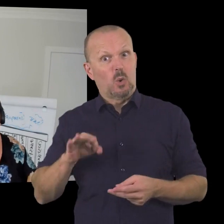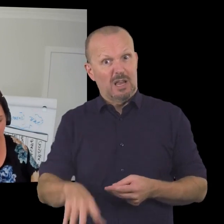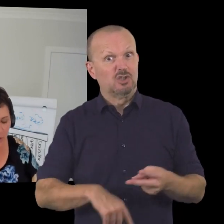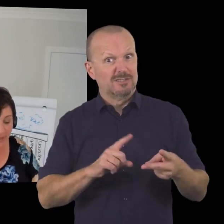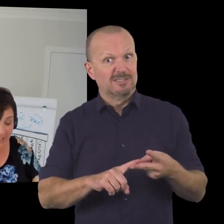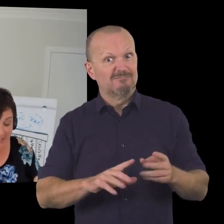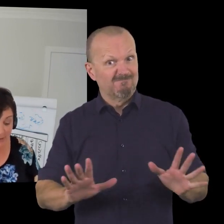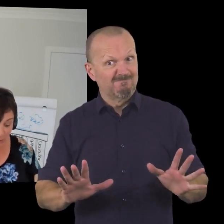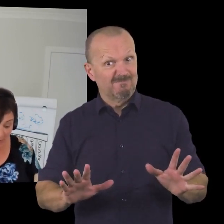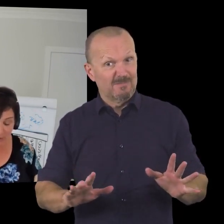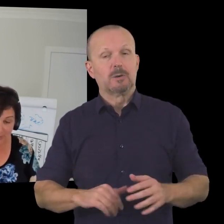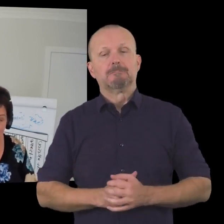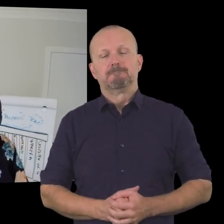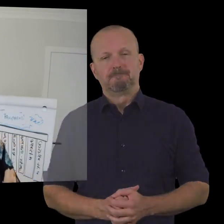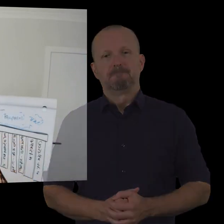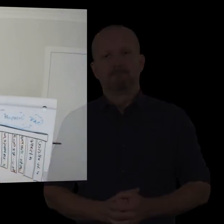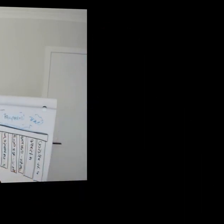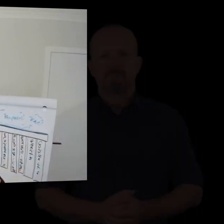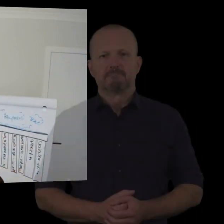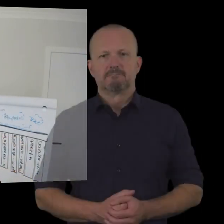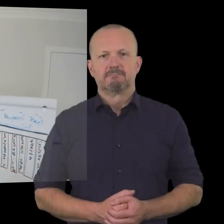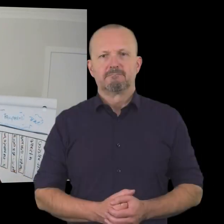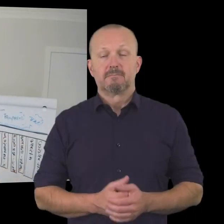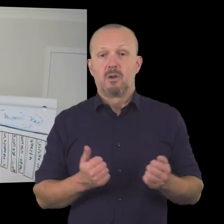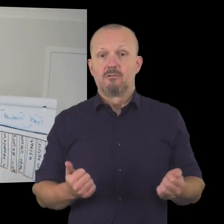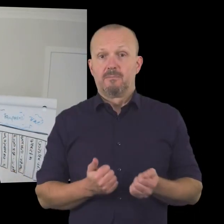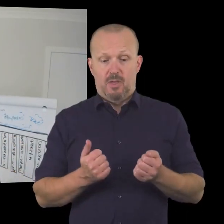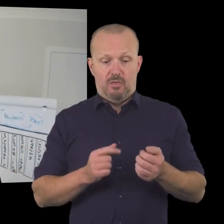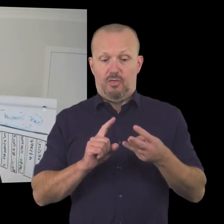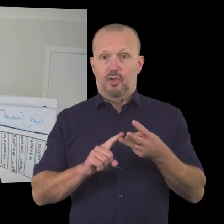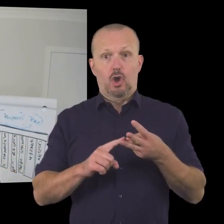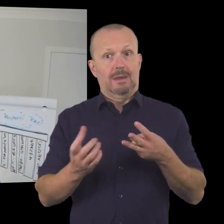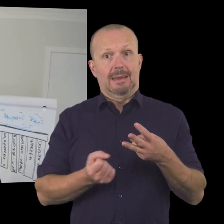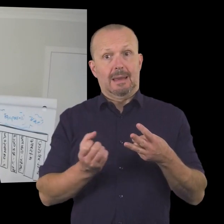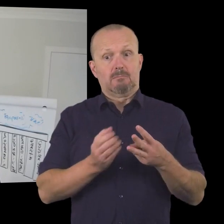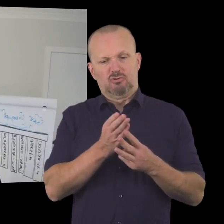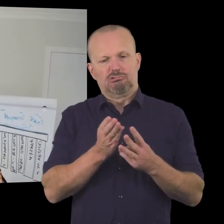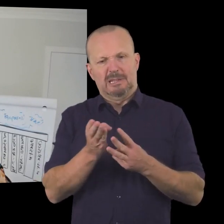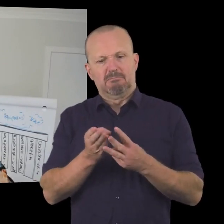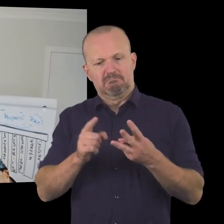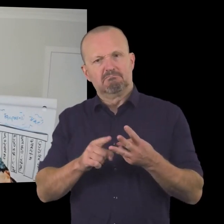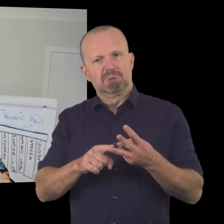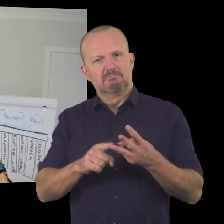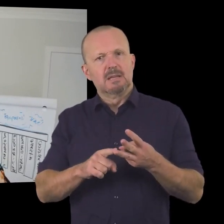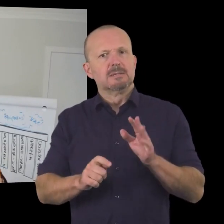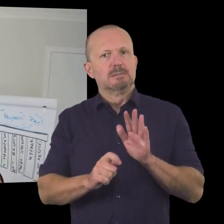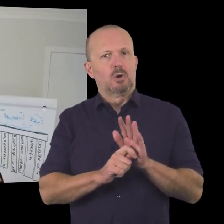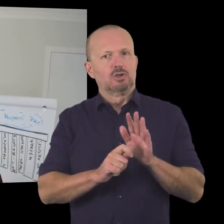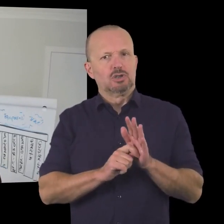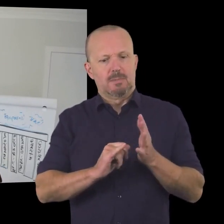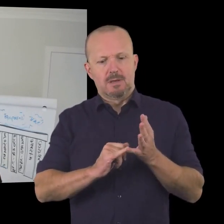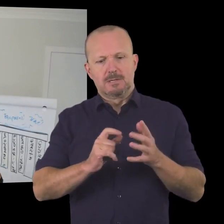so that is donations all right uh the third income stream that i wanted to focus on is sponsorship